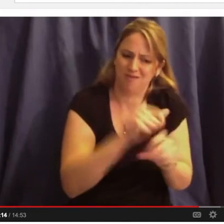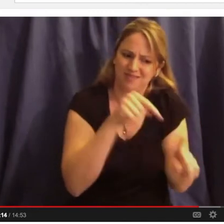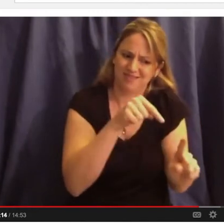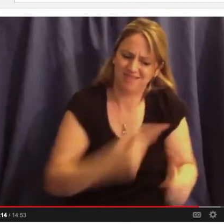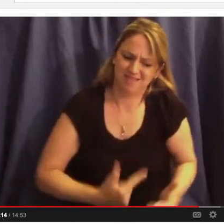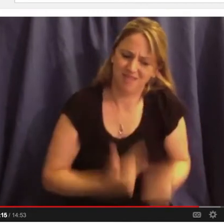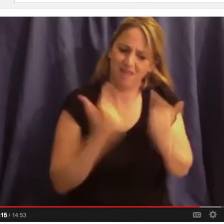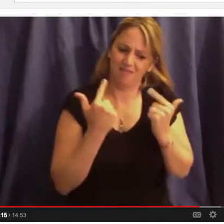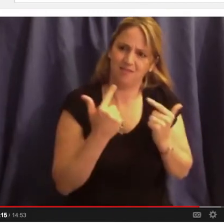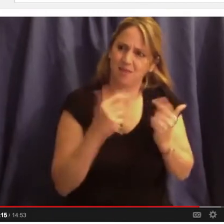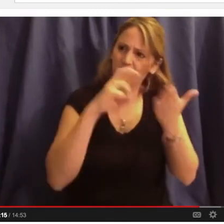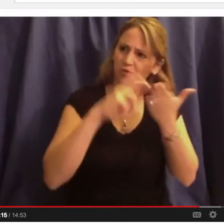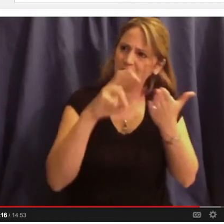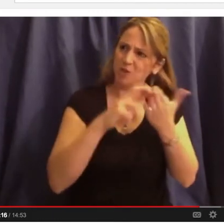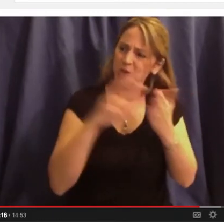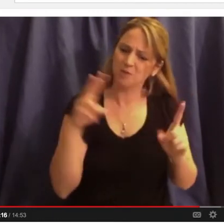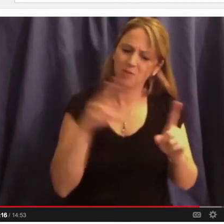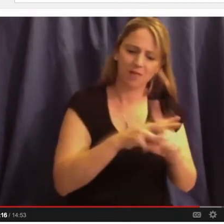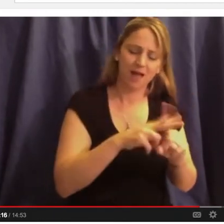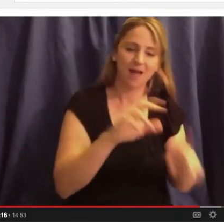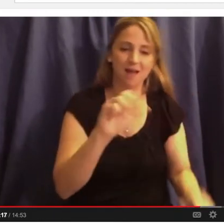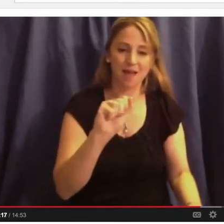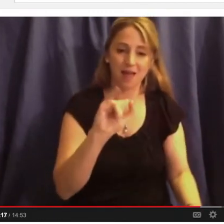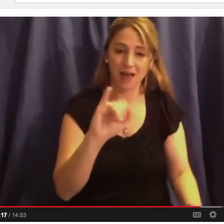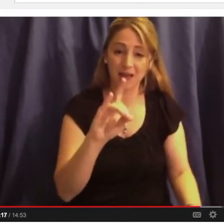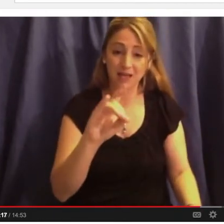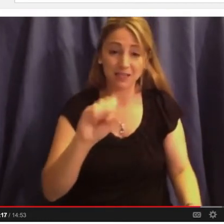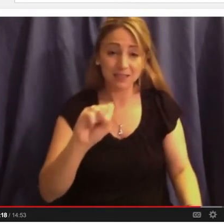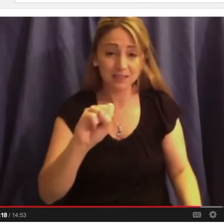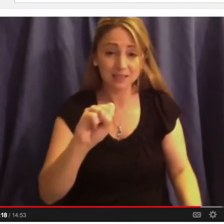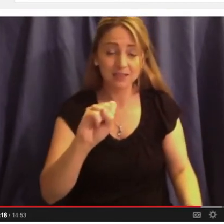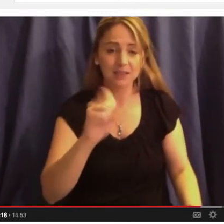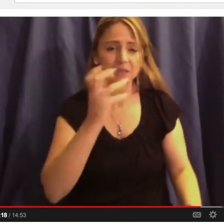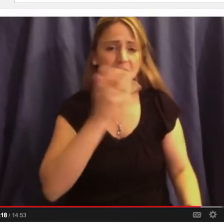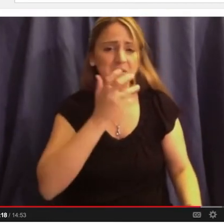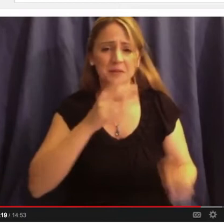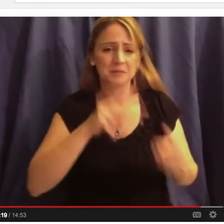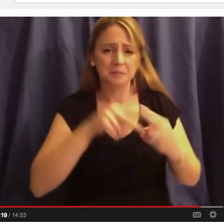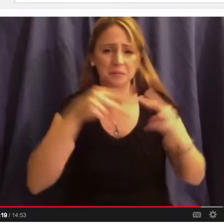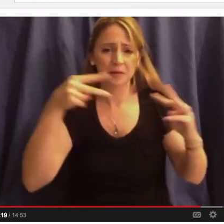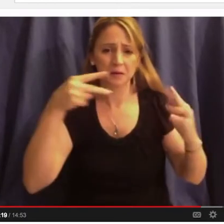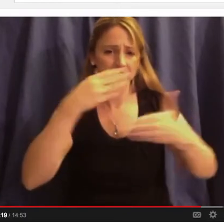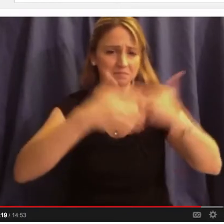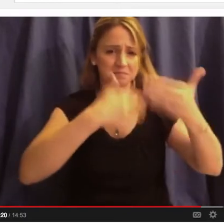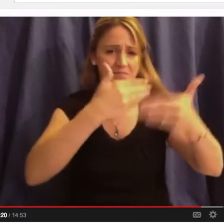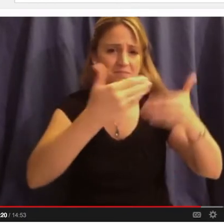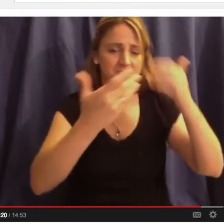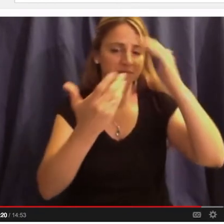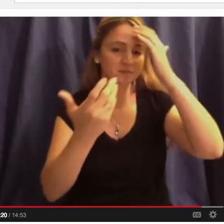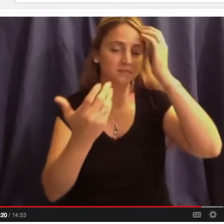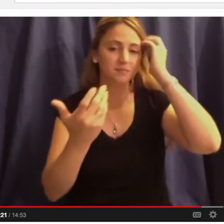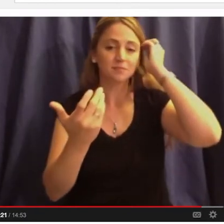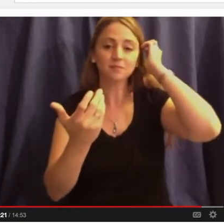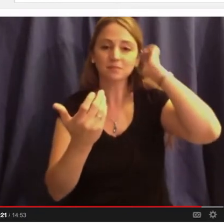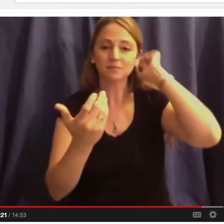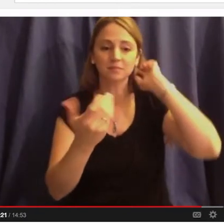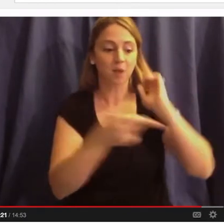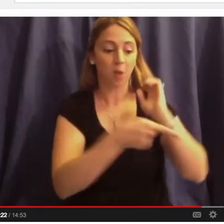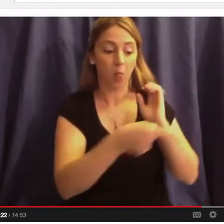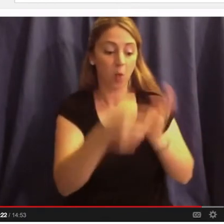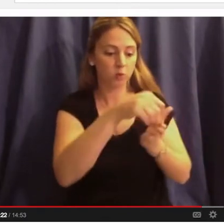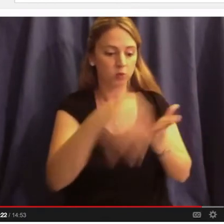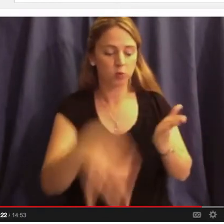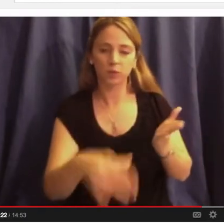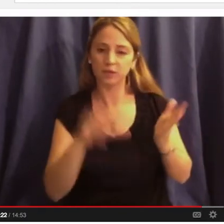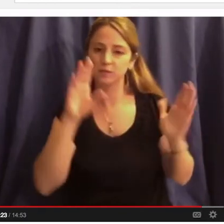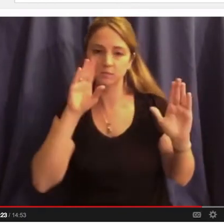They knew they were working on AIDS research, they were looking at this amazing protein design, and what was interesting was each one of